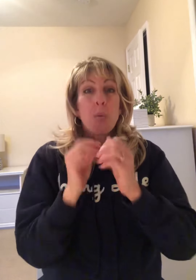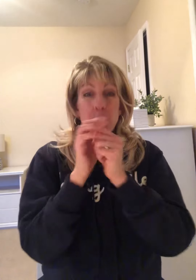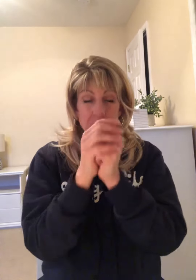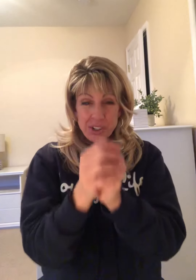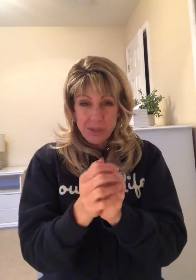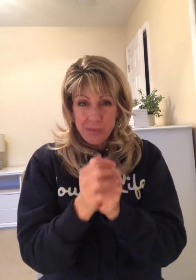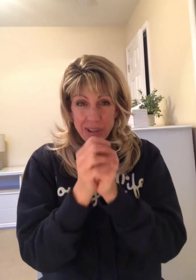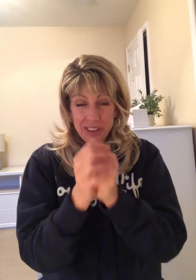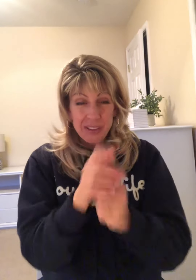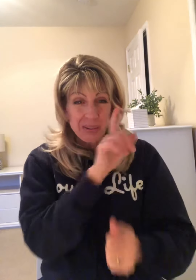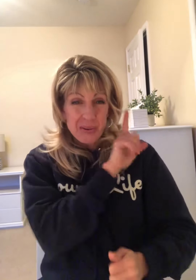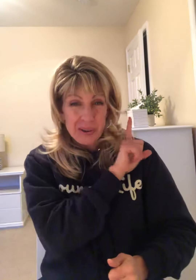Worship the Lord